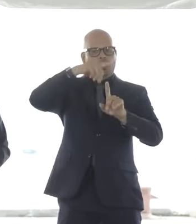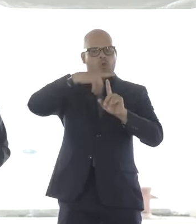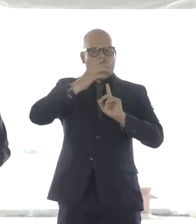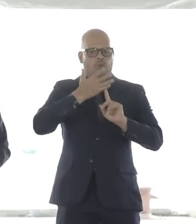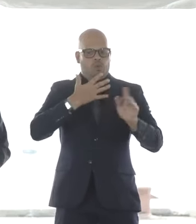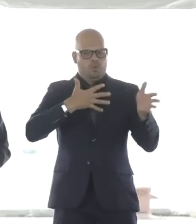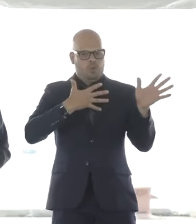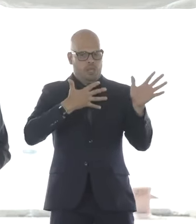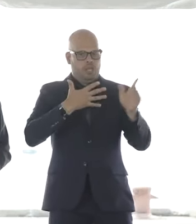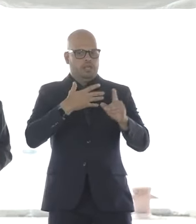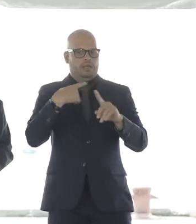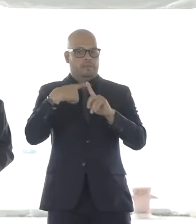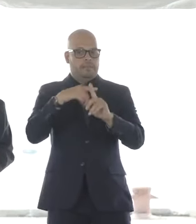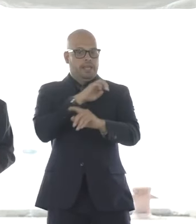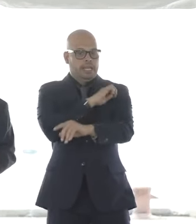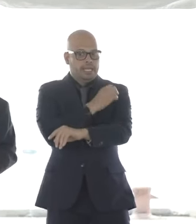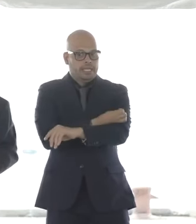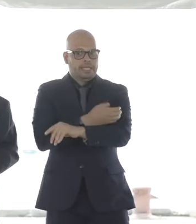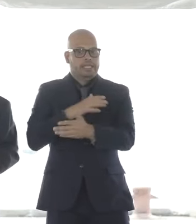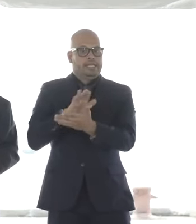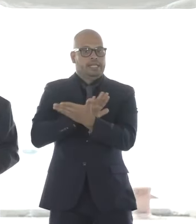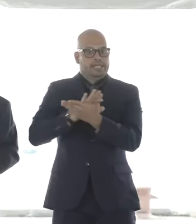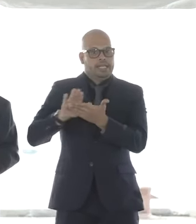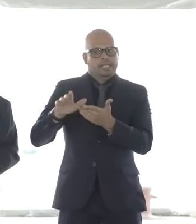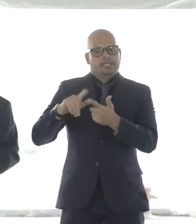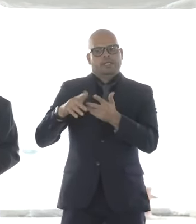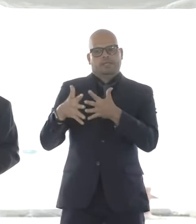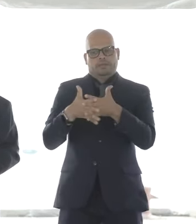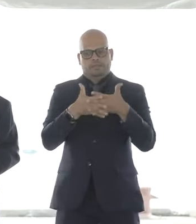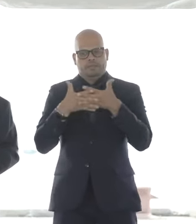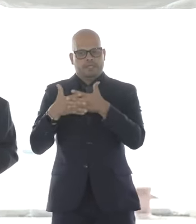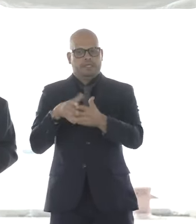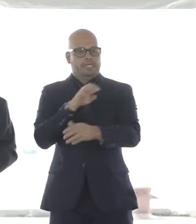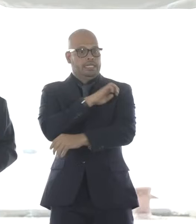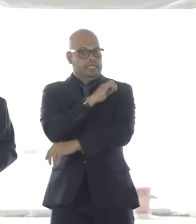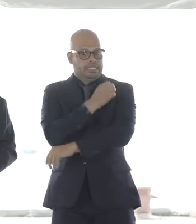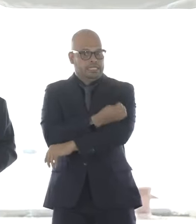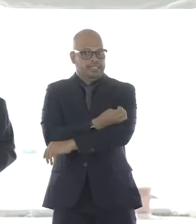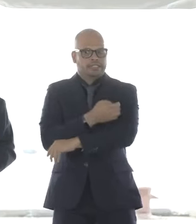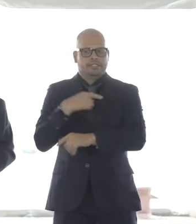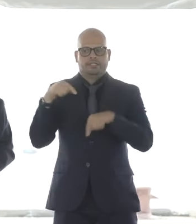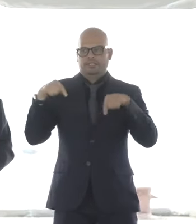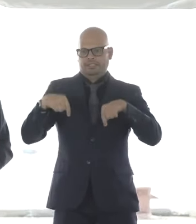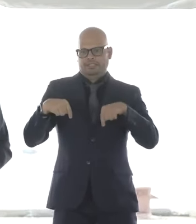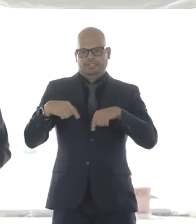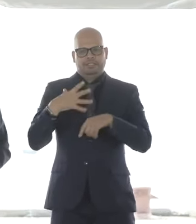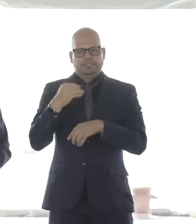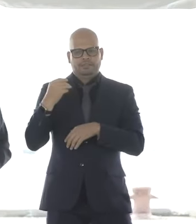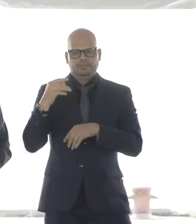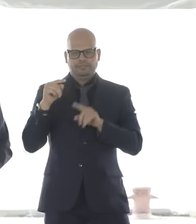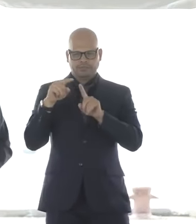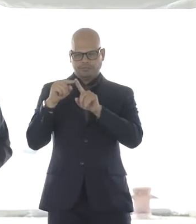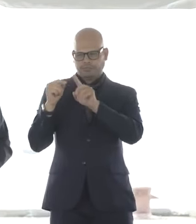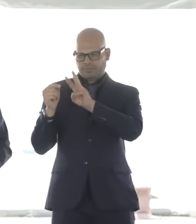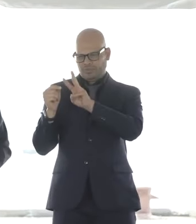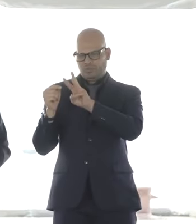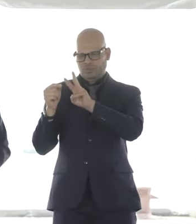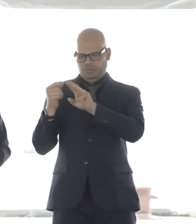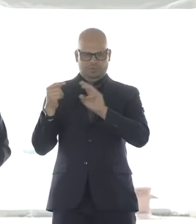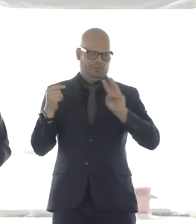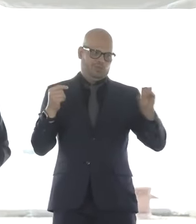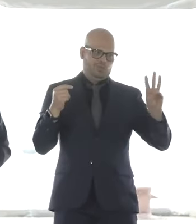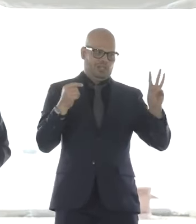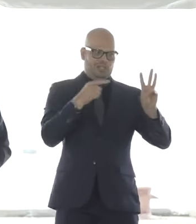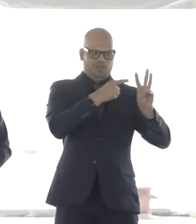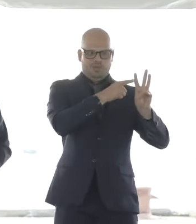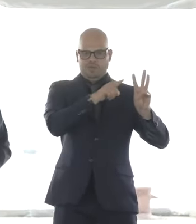clean American energy, from the waters of the Mid-Atlantic to the Gulf of Maine, and the green jobs for generations of residents